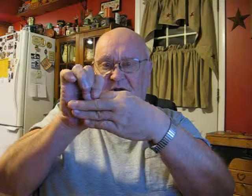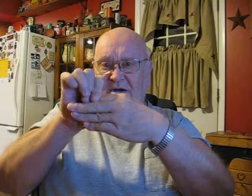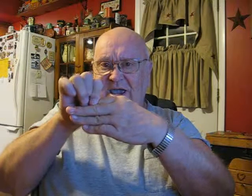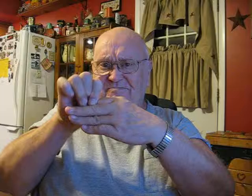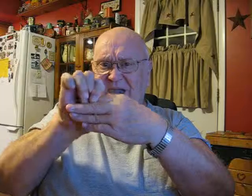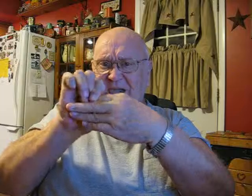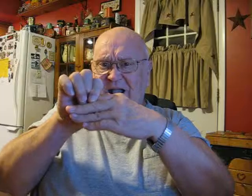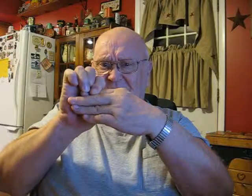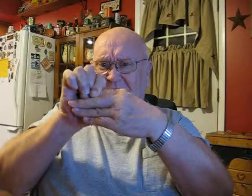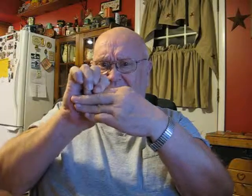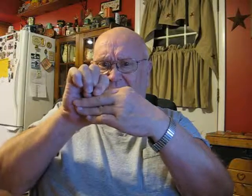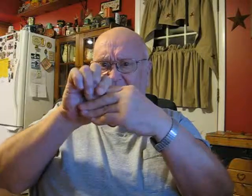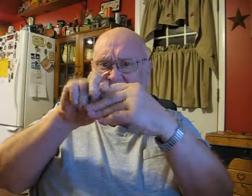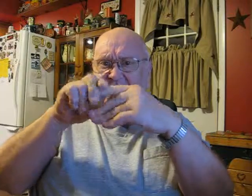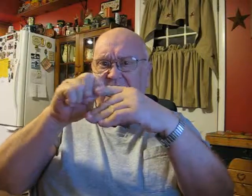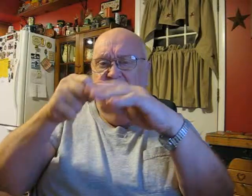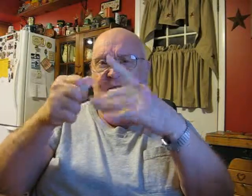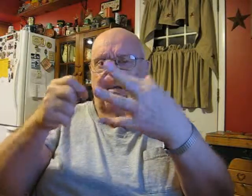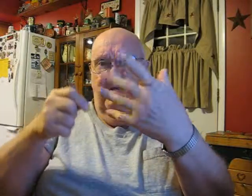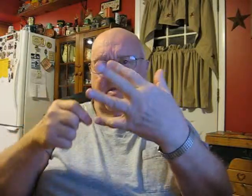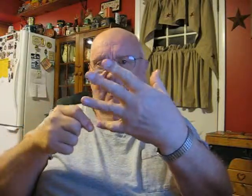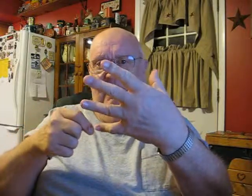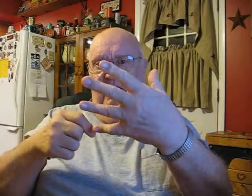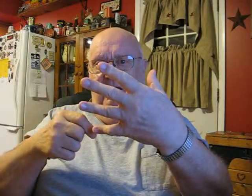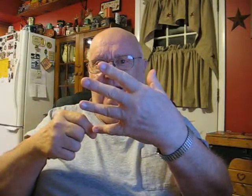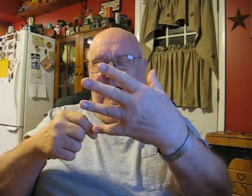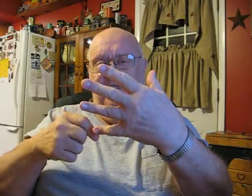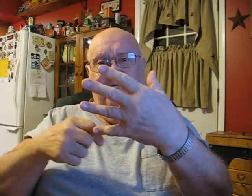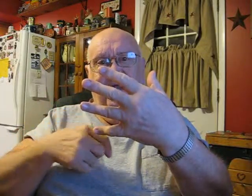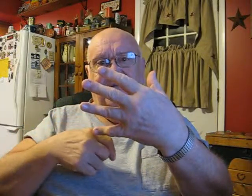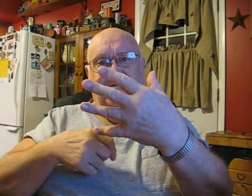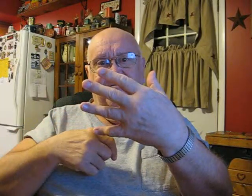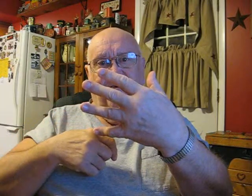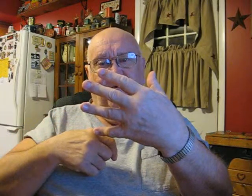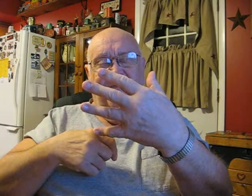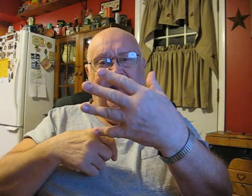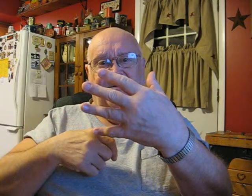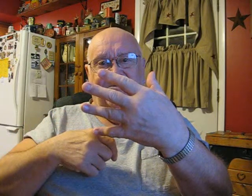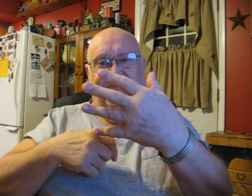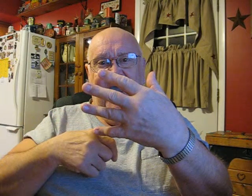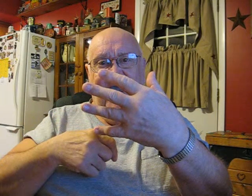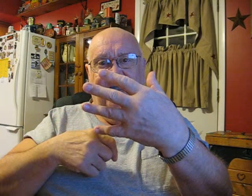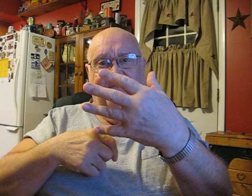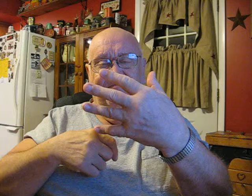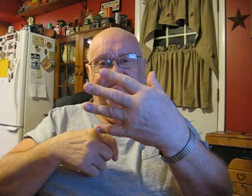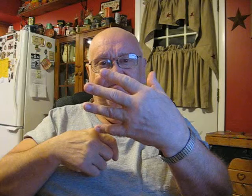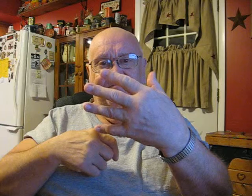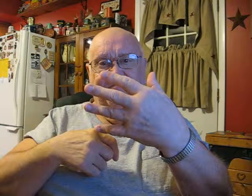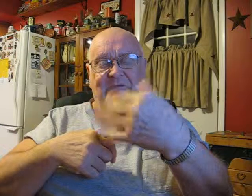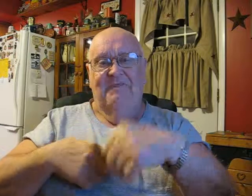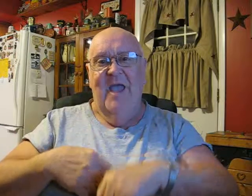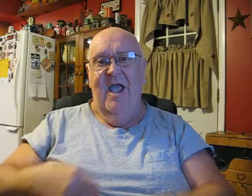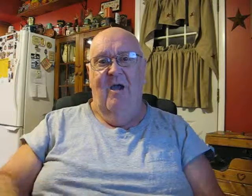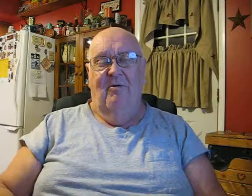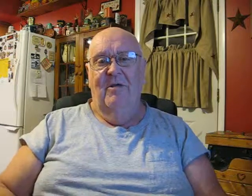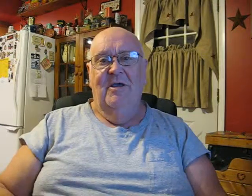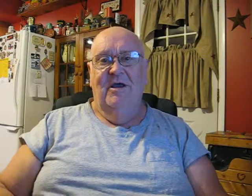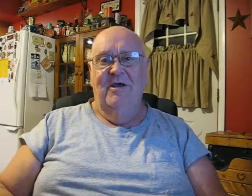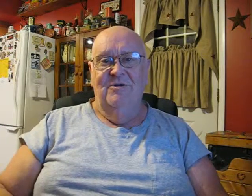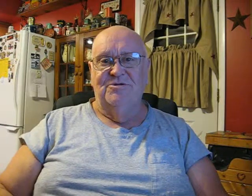it right back on and you've got your four fingers back now here's